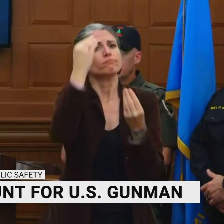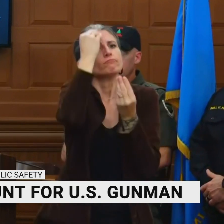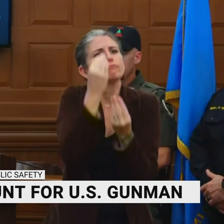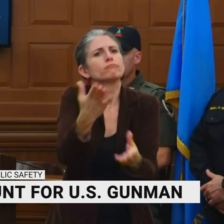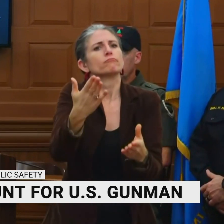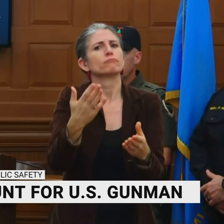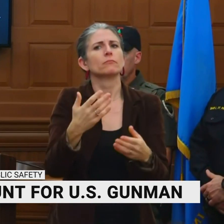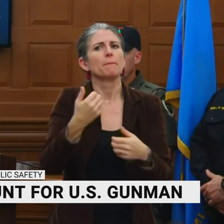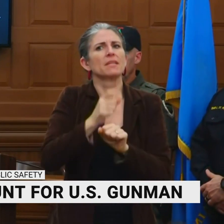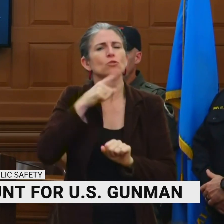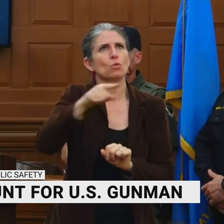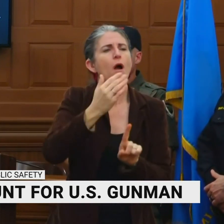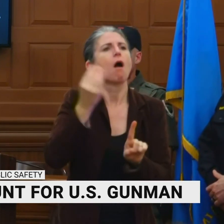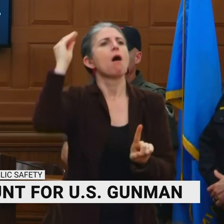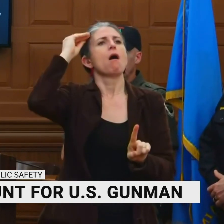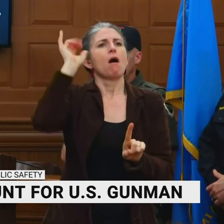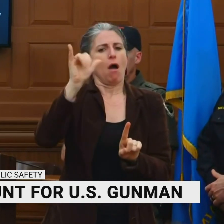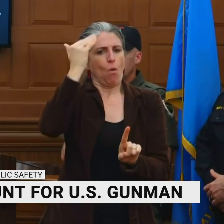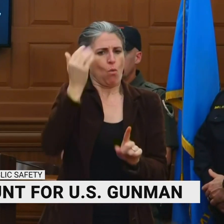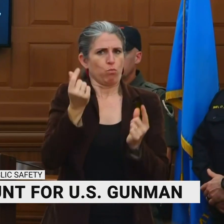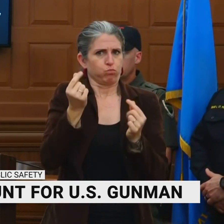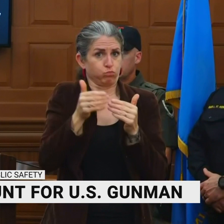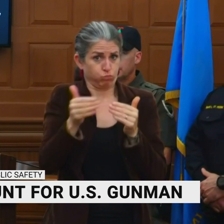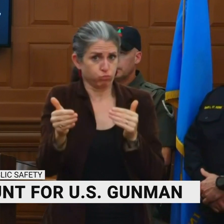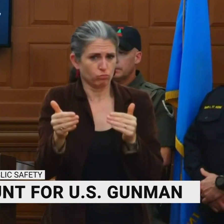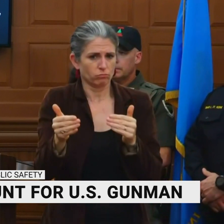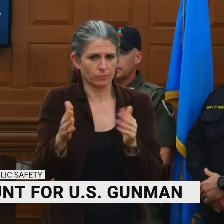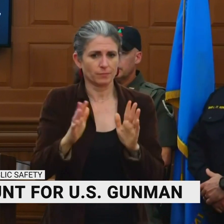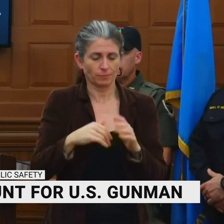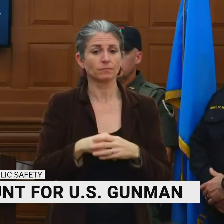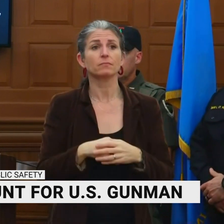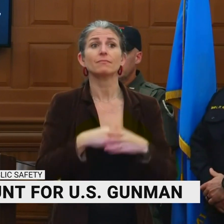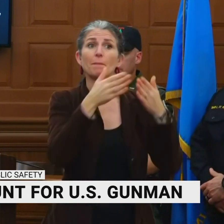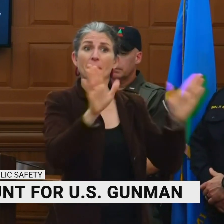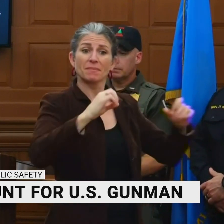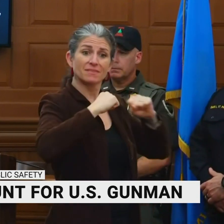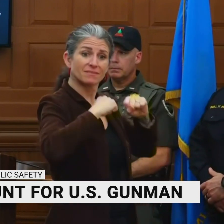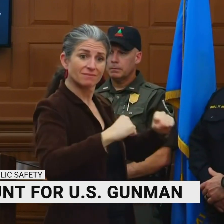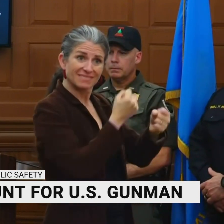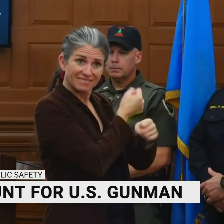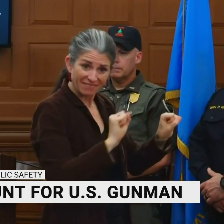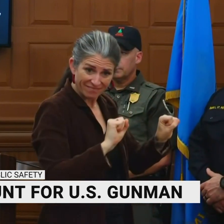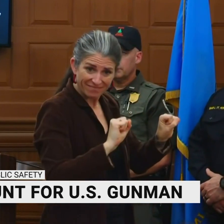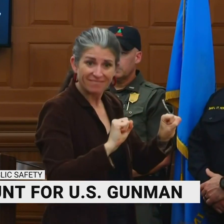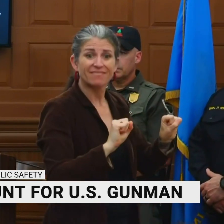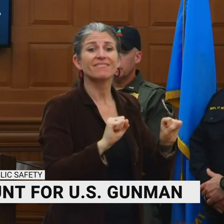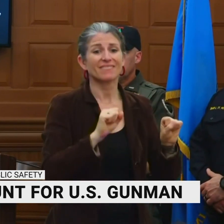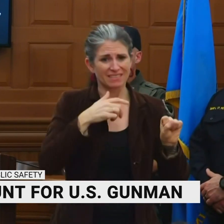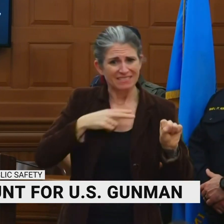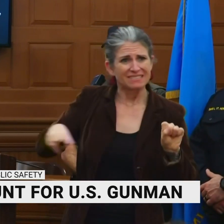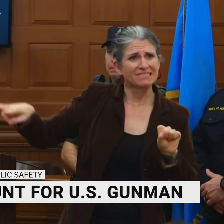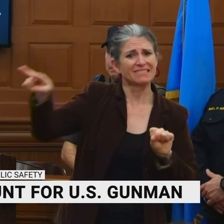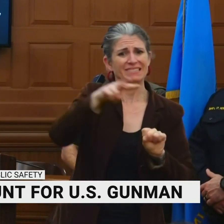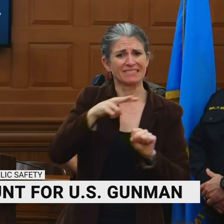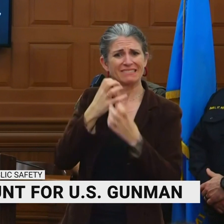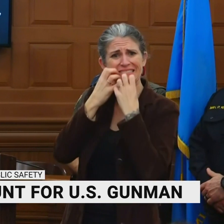we share as in the Department of Public Safety in the city of Lewiston, because we continue to see a lot of information from a lot of different places that is